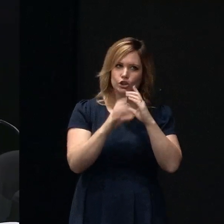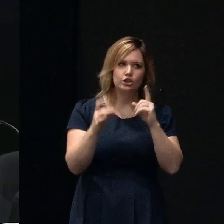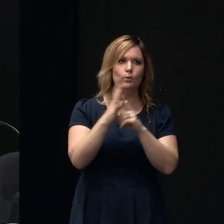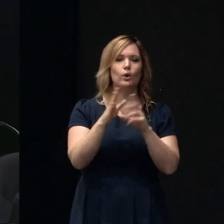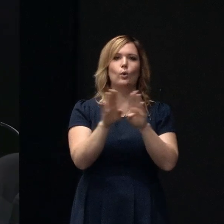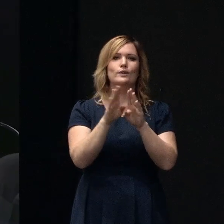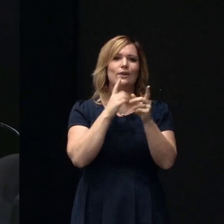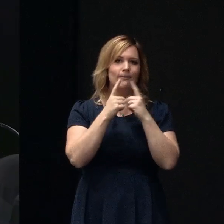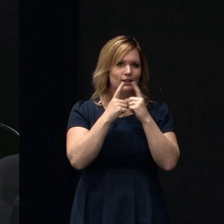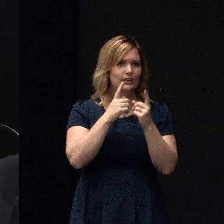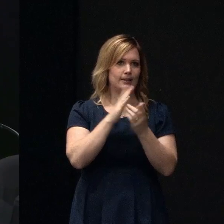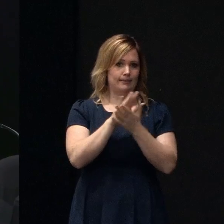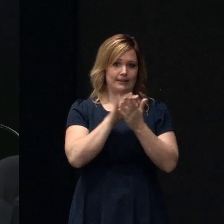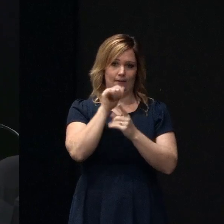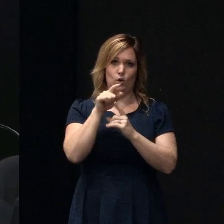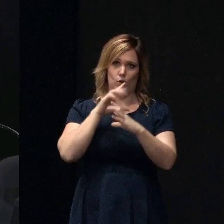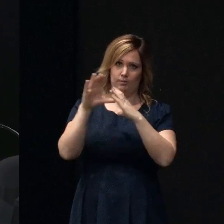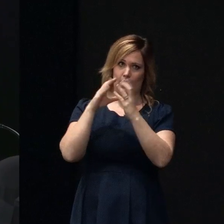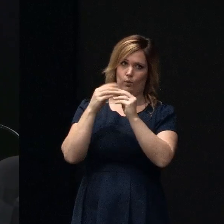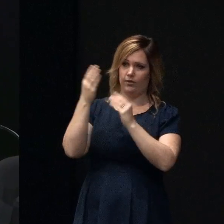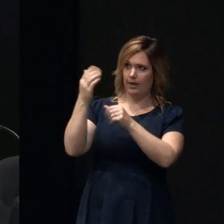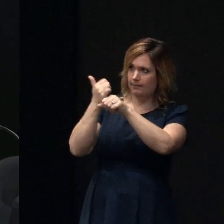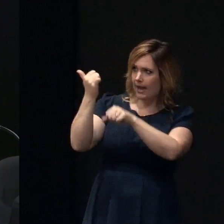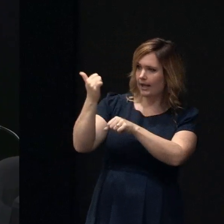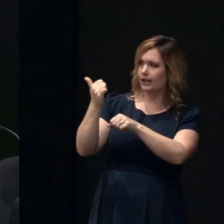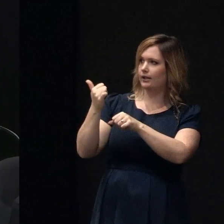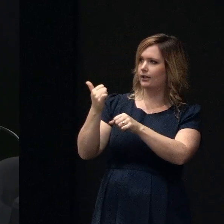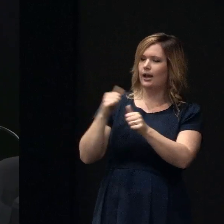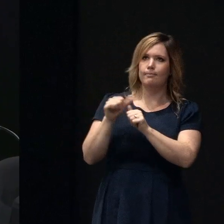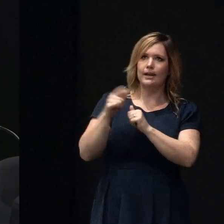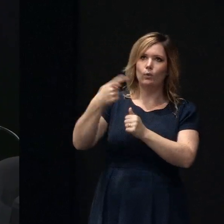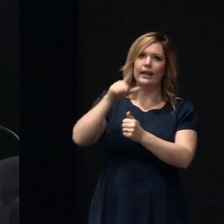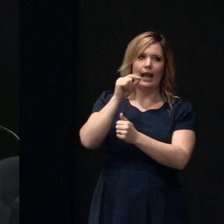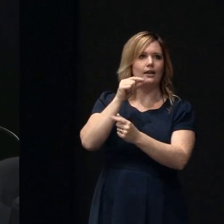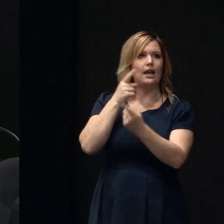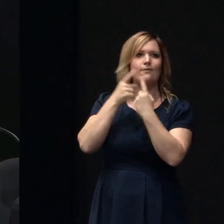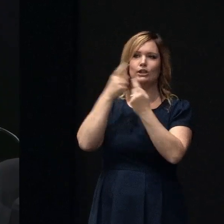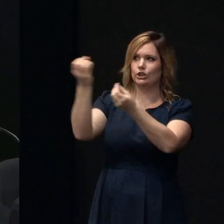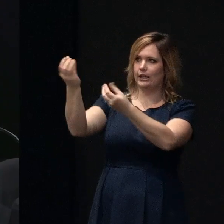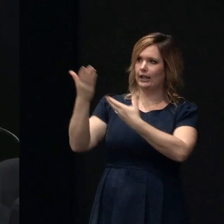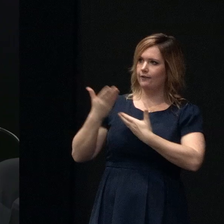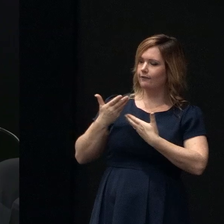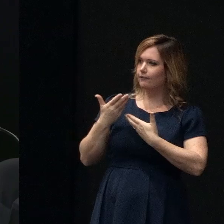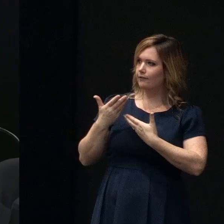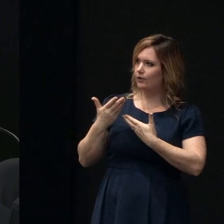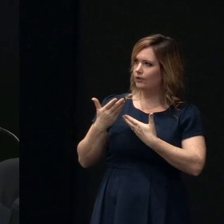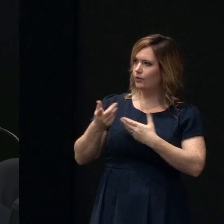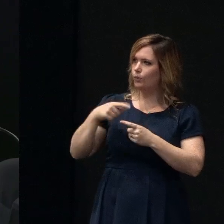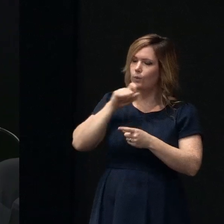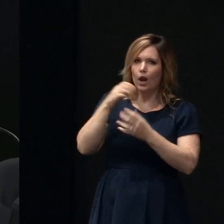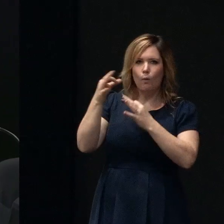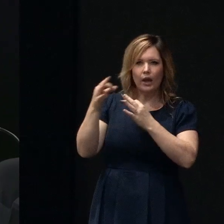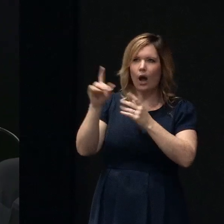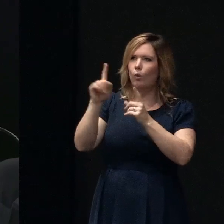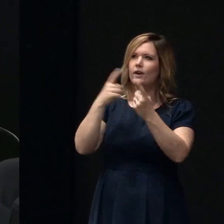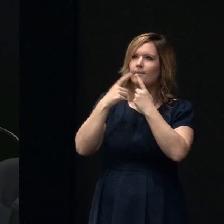so the more you communicate with us the better we are equipped to give you some information or help you forage through all the information that's out there and